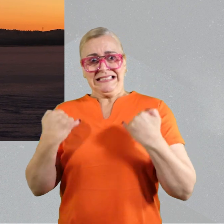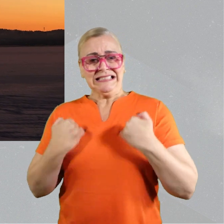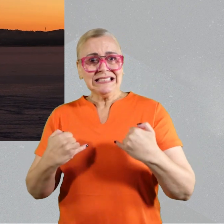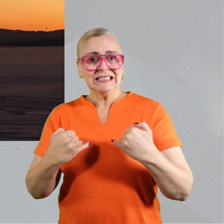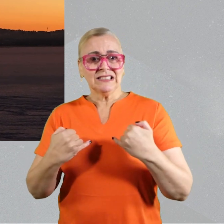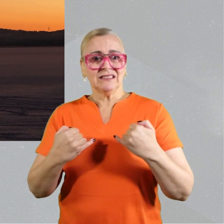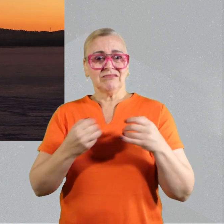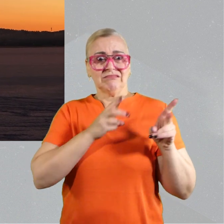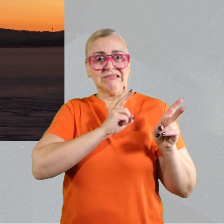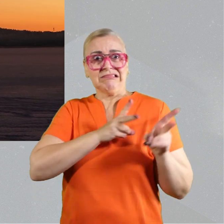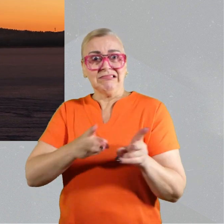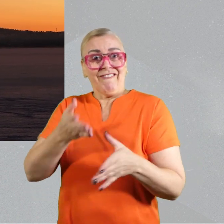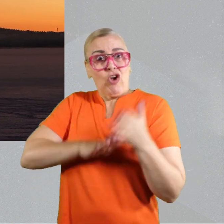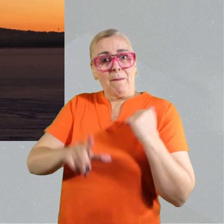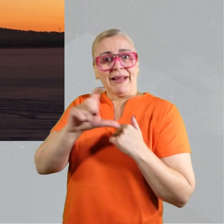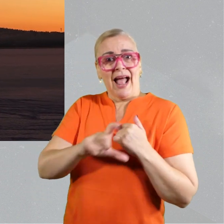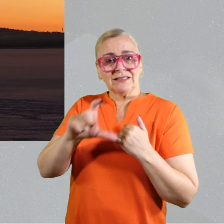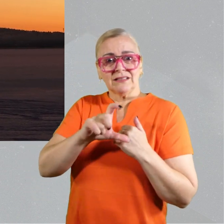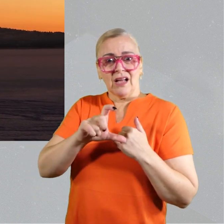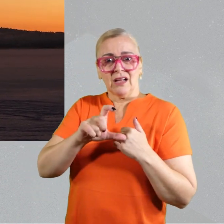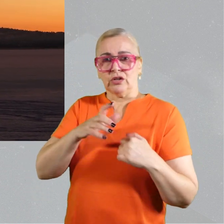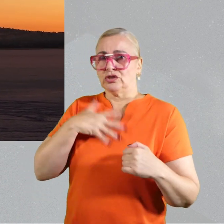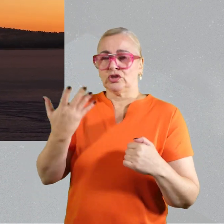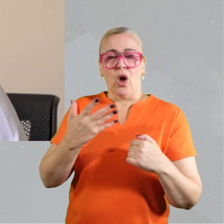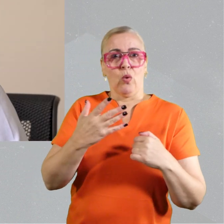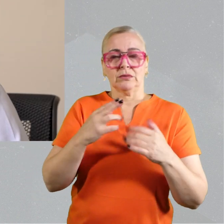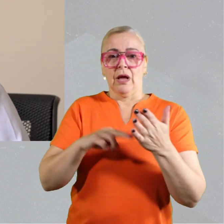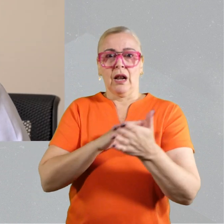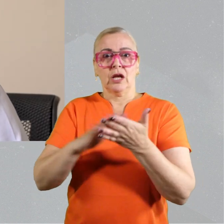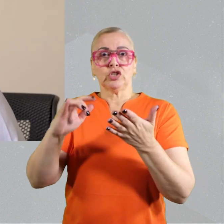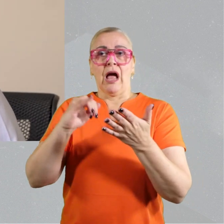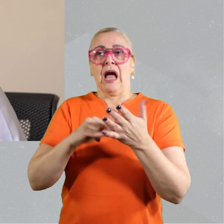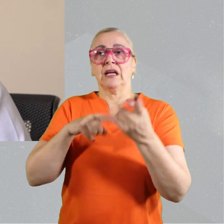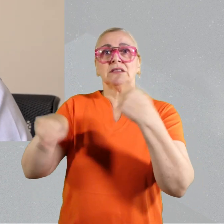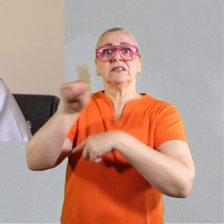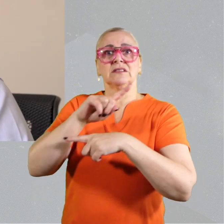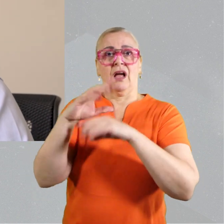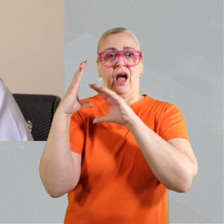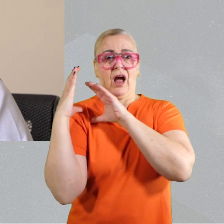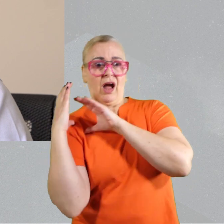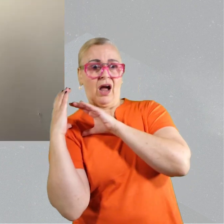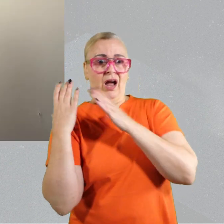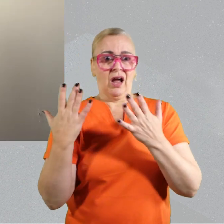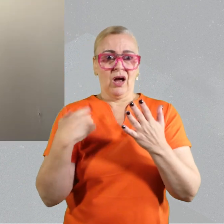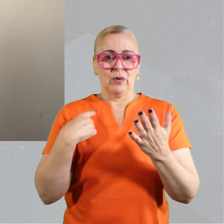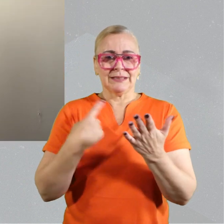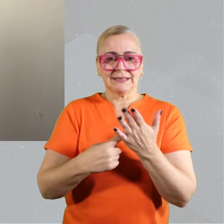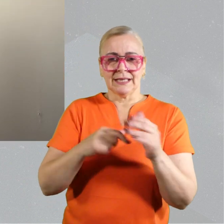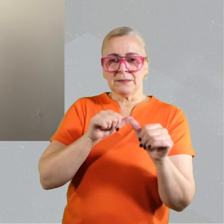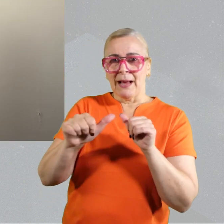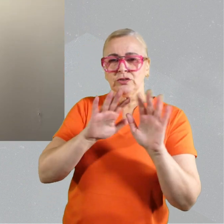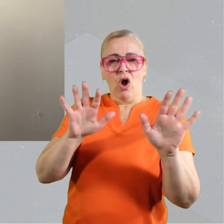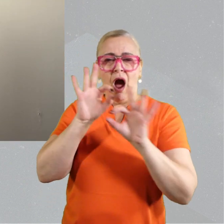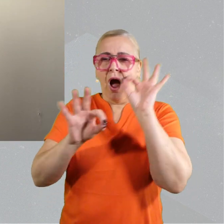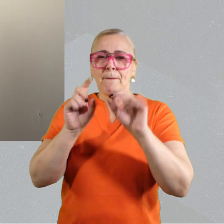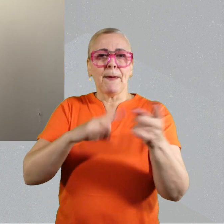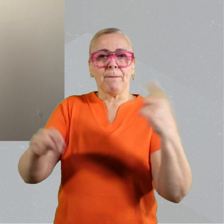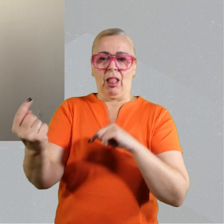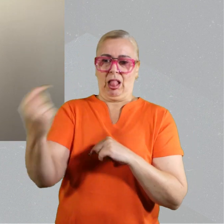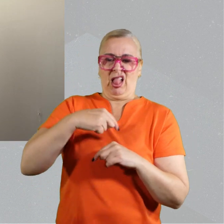cancer in those communities, but also higher morbidity and mortality from cancers. The other thing that we were keen not to do was